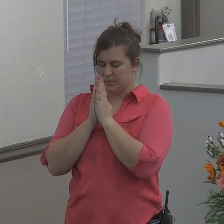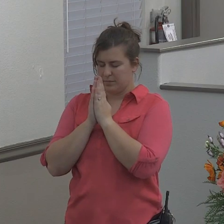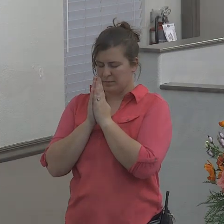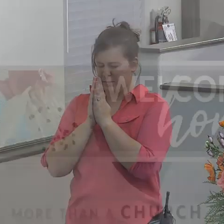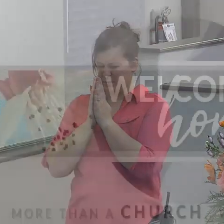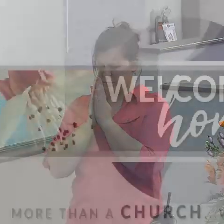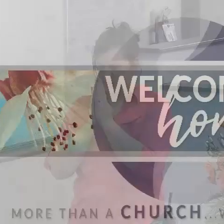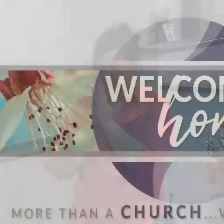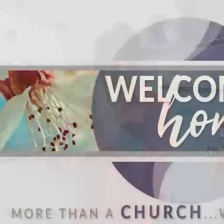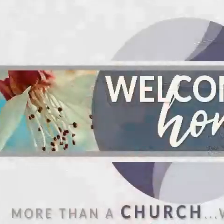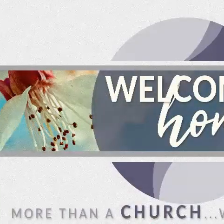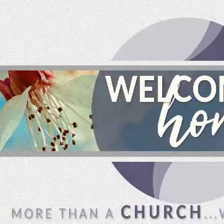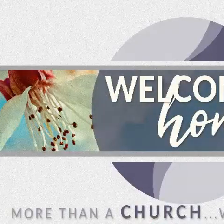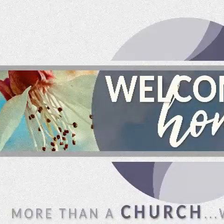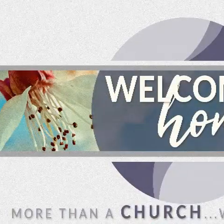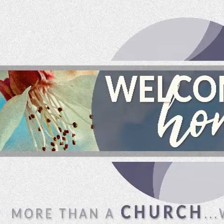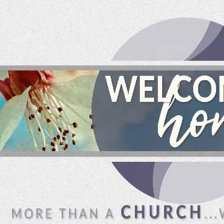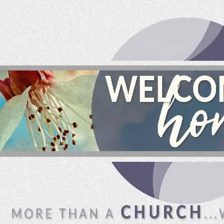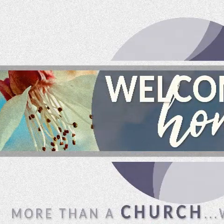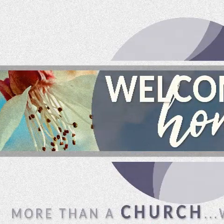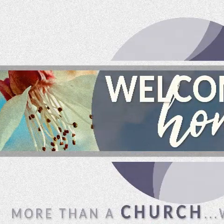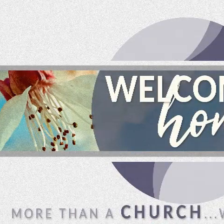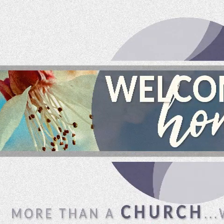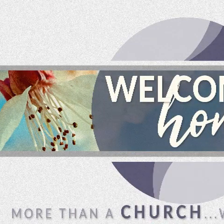and as we bow our heads tonight way I let's let's them and let's let's do